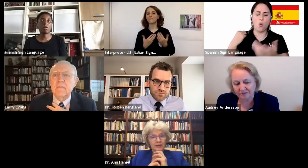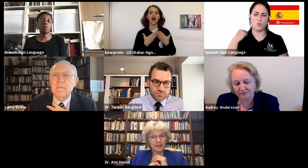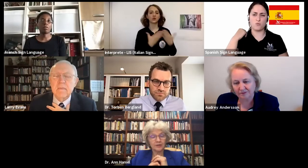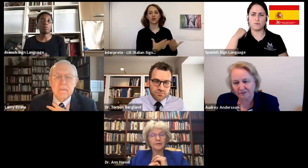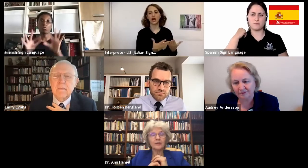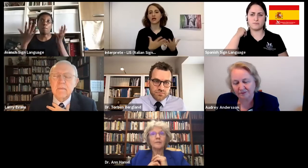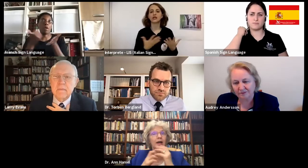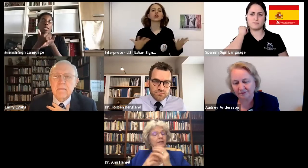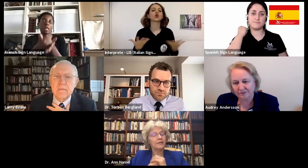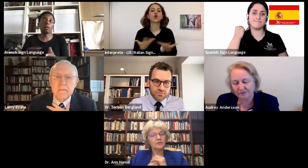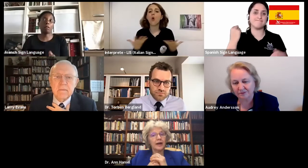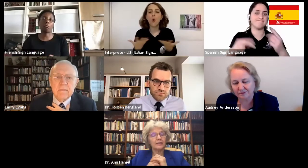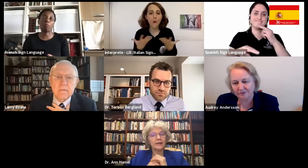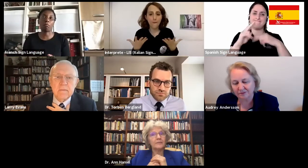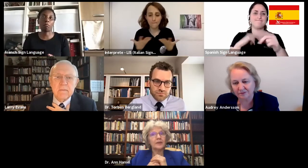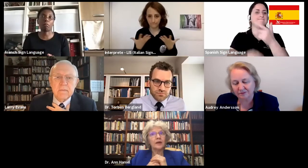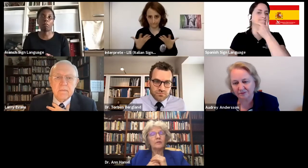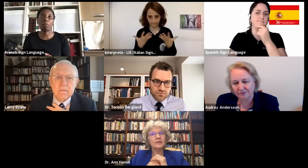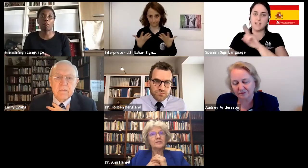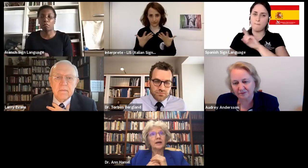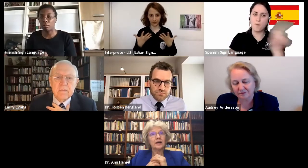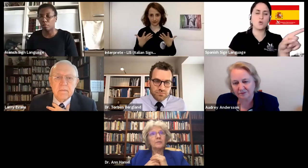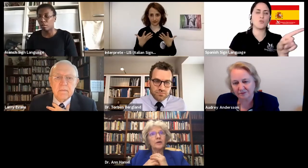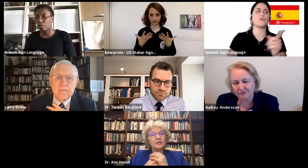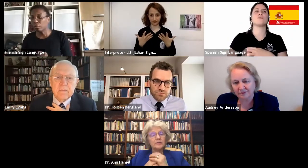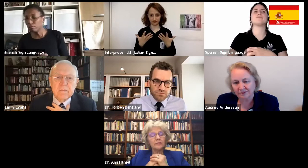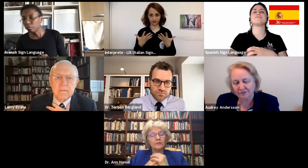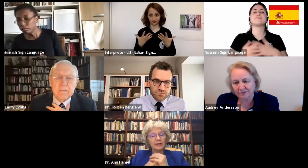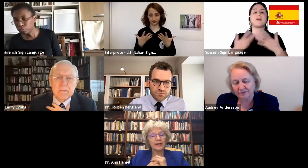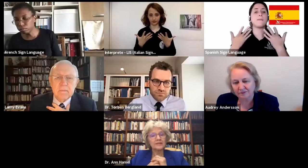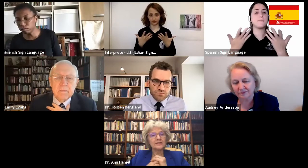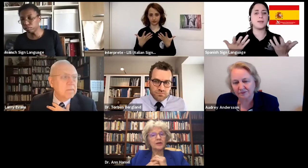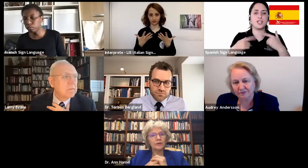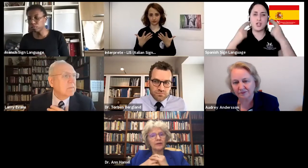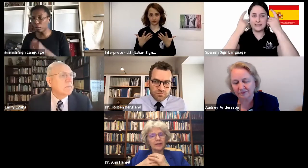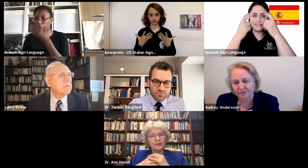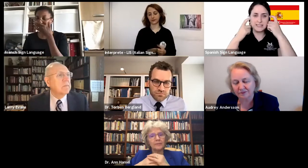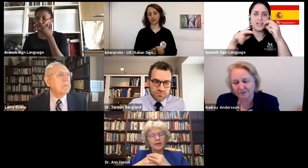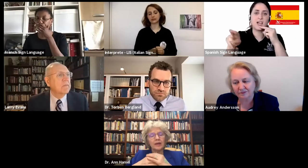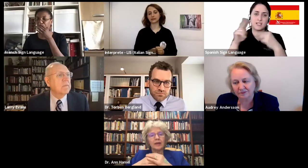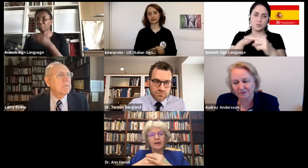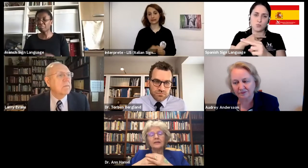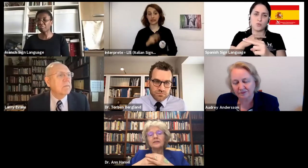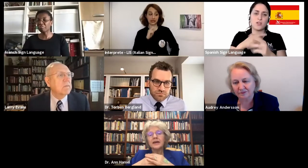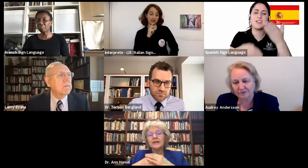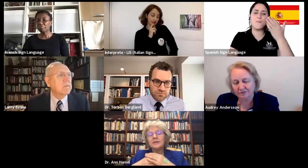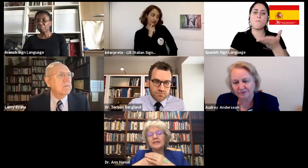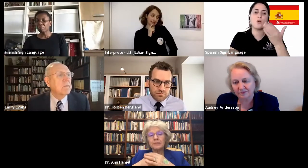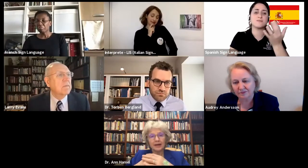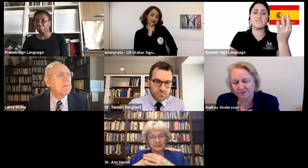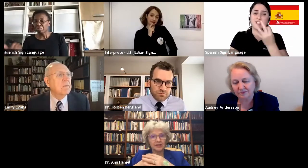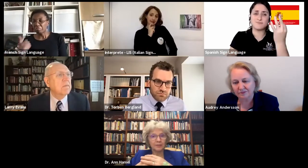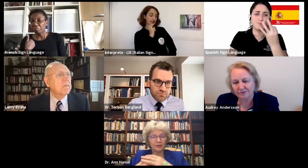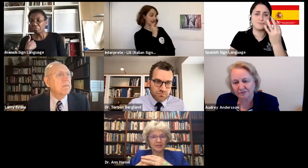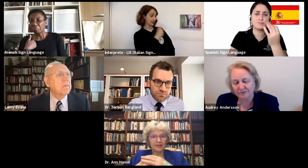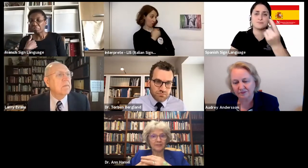question either, but I'll give it a try. think what's important to realize is that grieving takes place